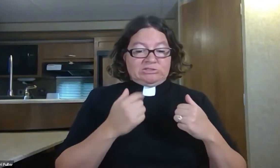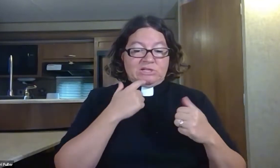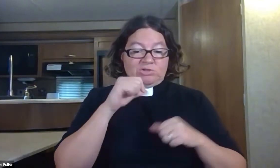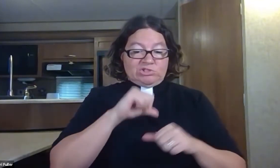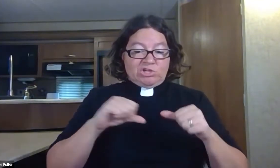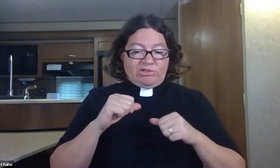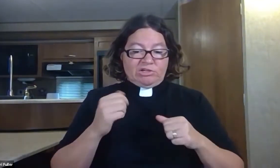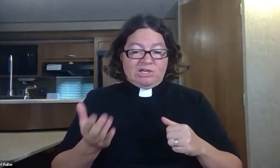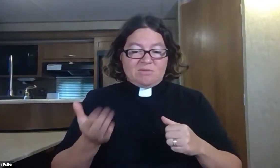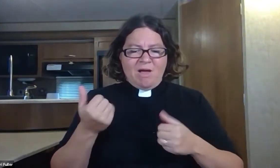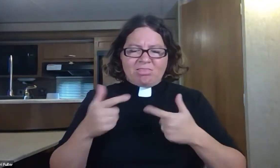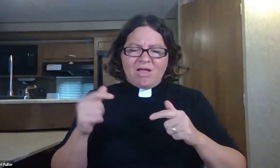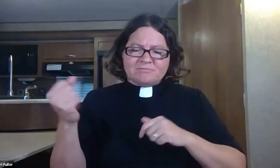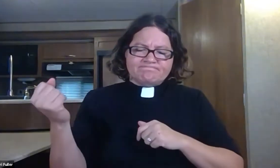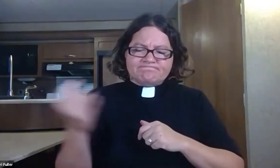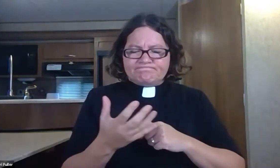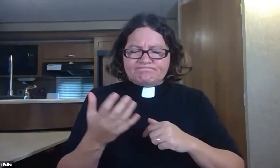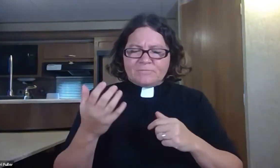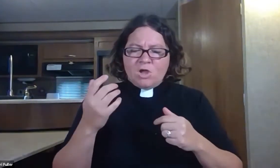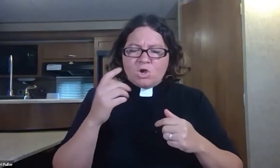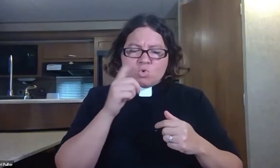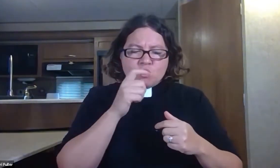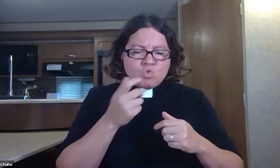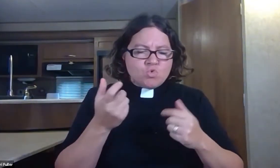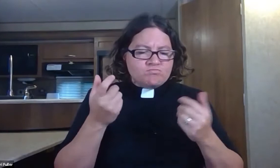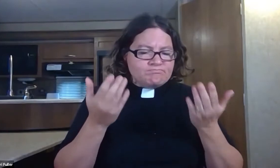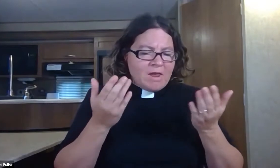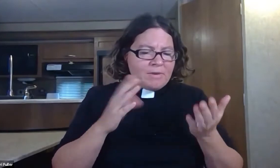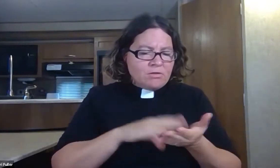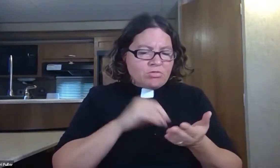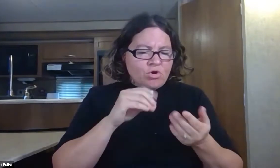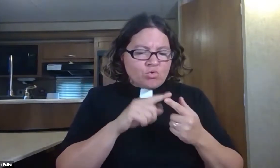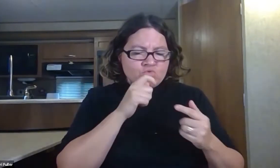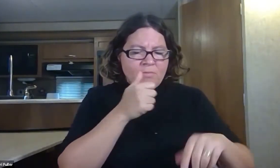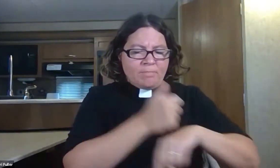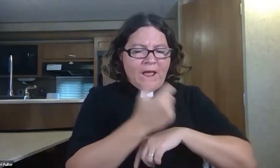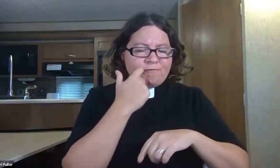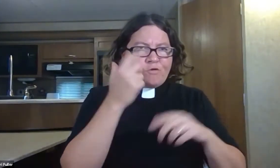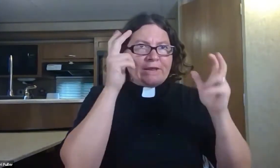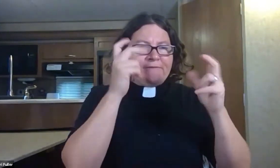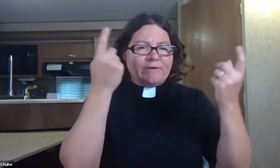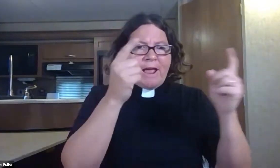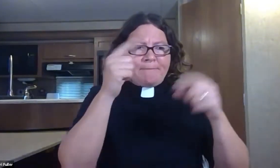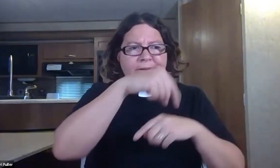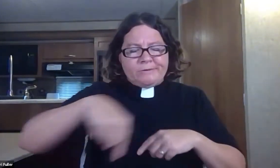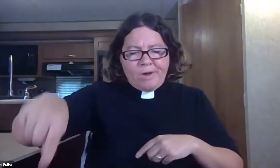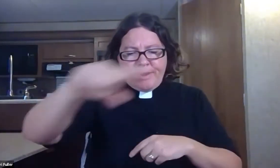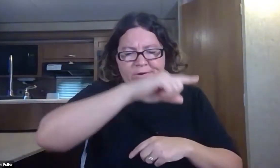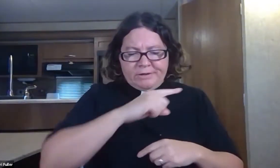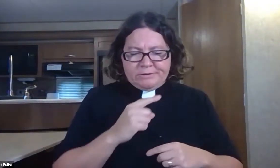Meanwhile, the sailors said to one another, Let's cast lots or roll dice so that